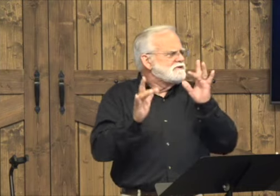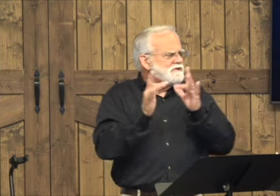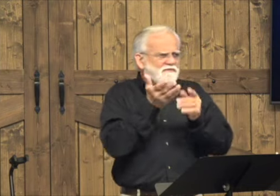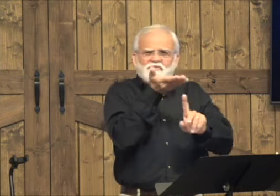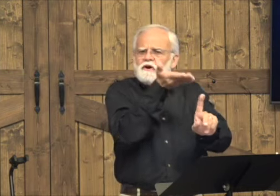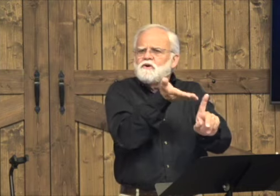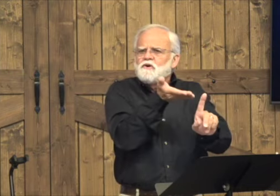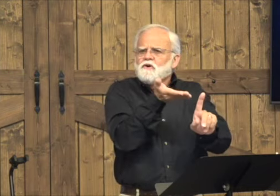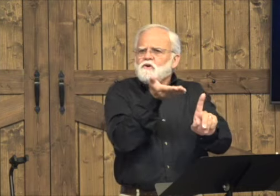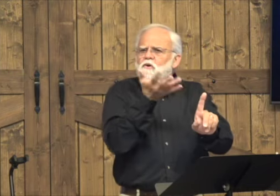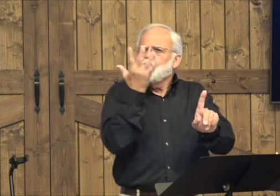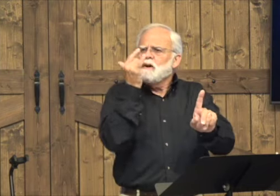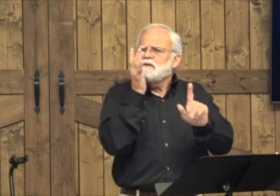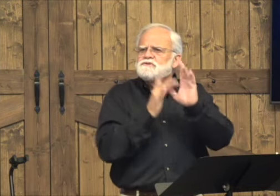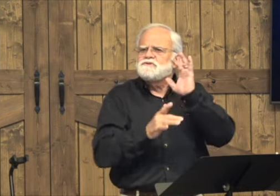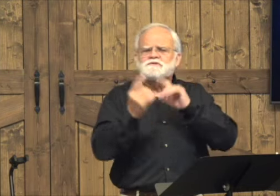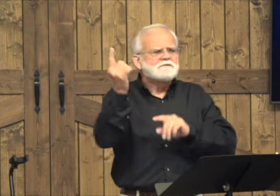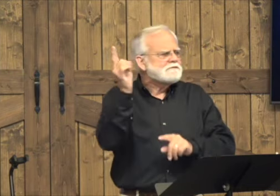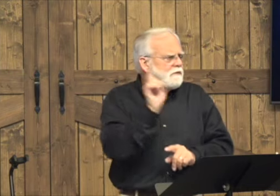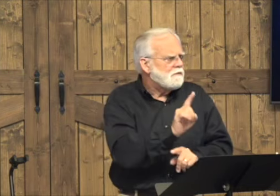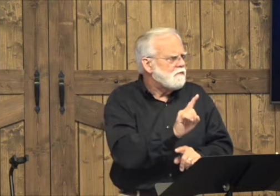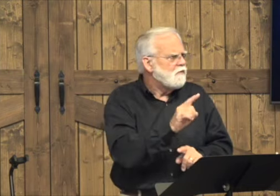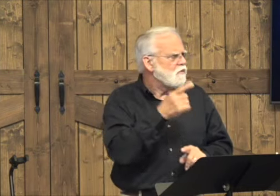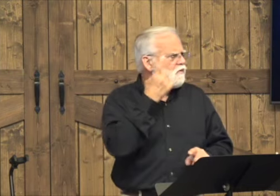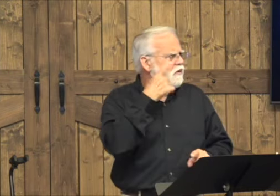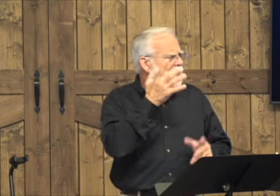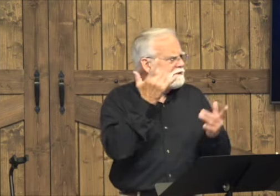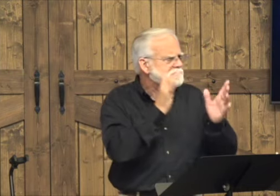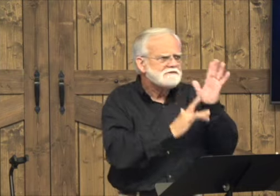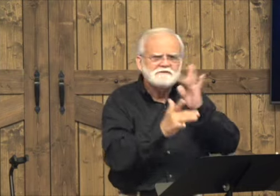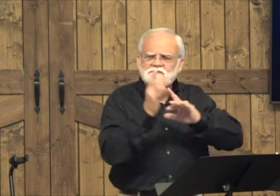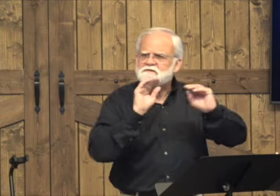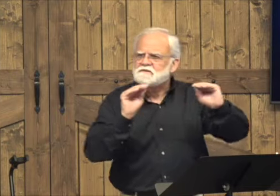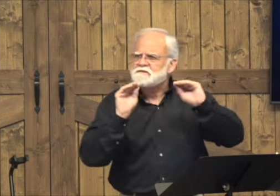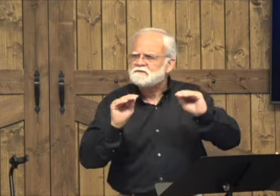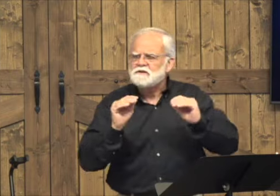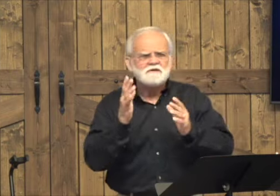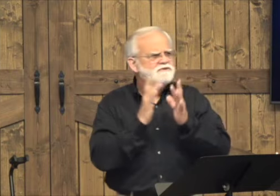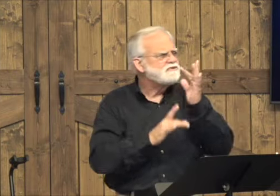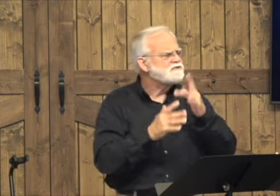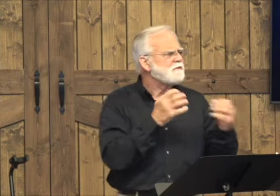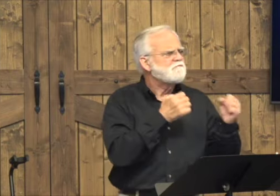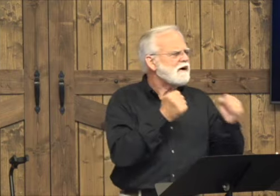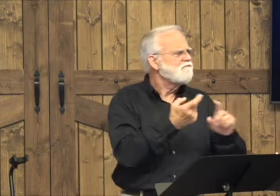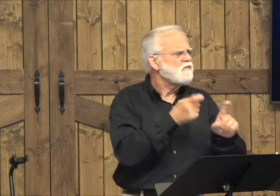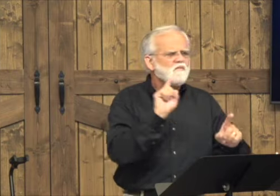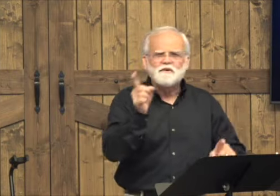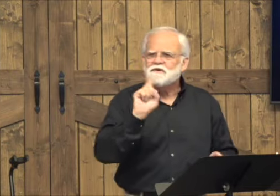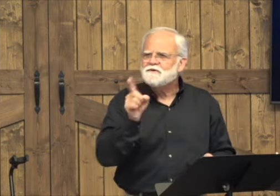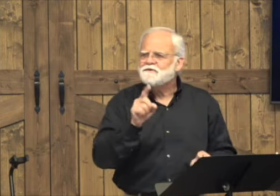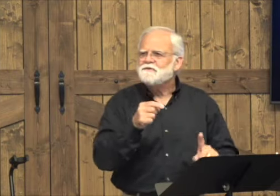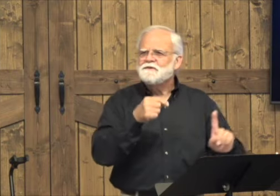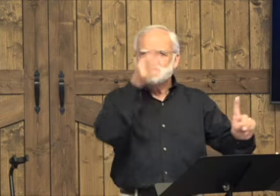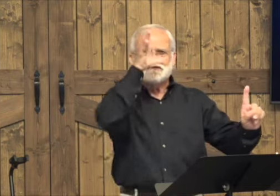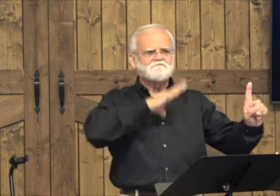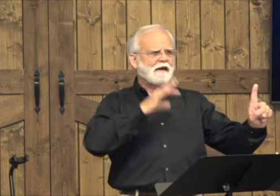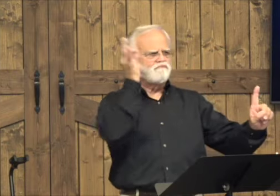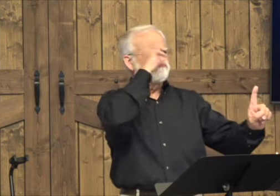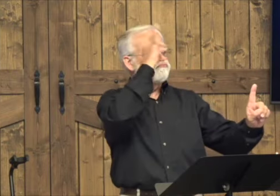Why Jesus was there. What he had come for. Why he was teaching. Where did he get his power?